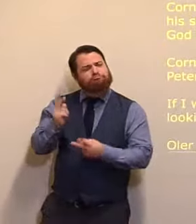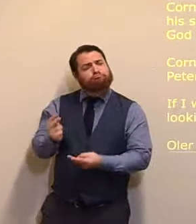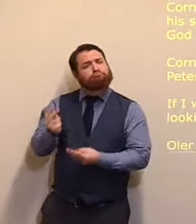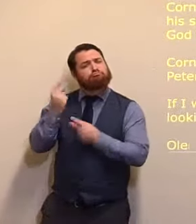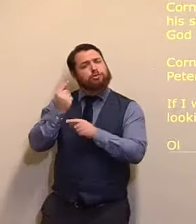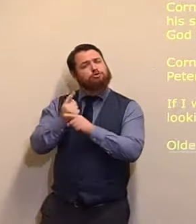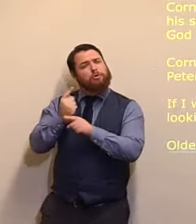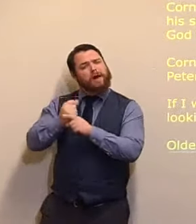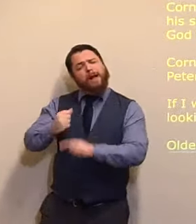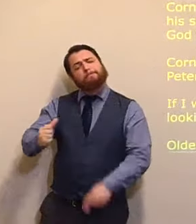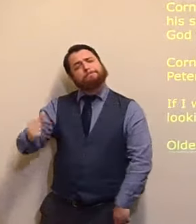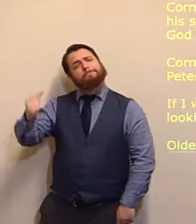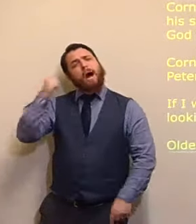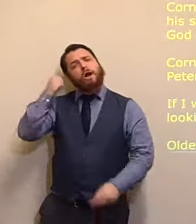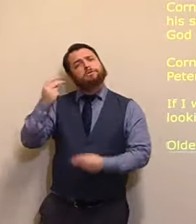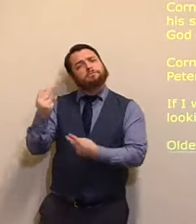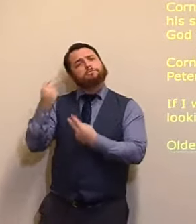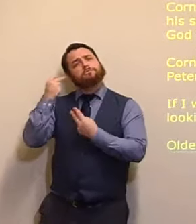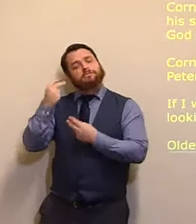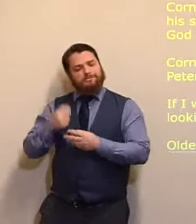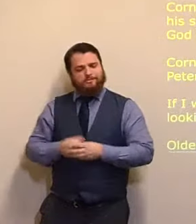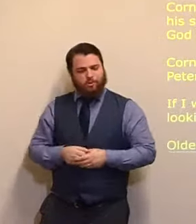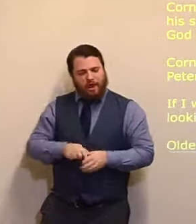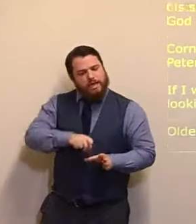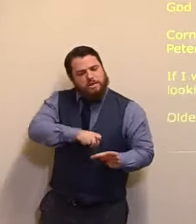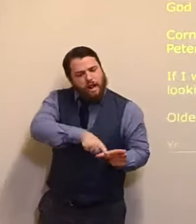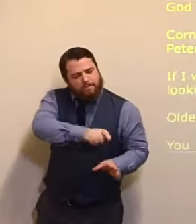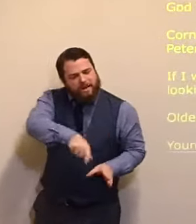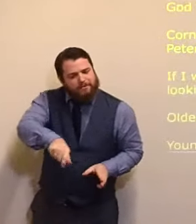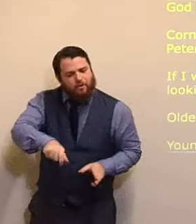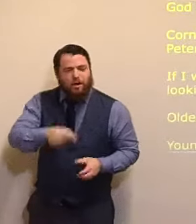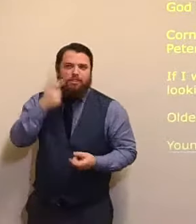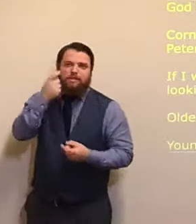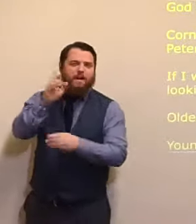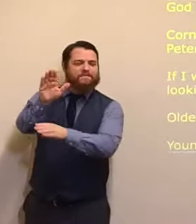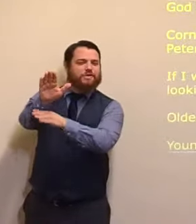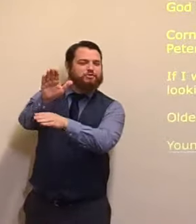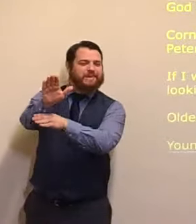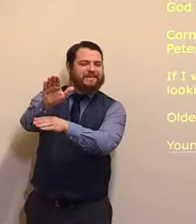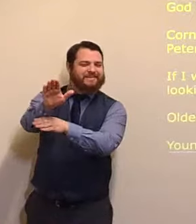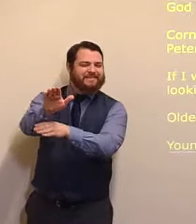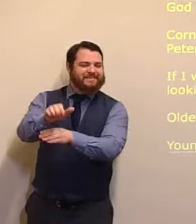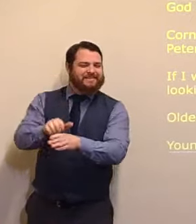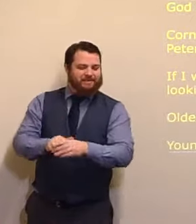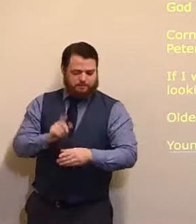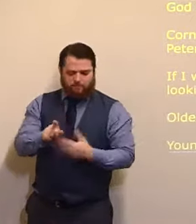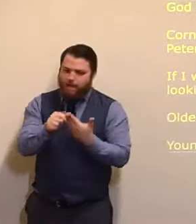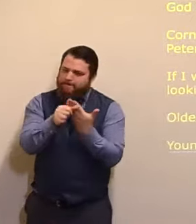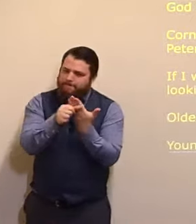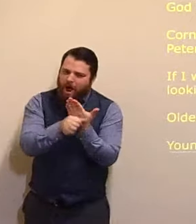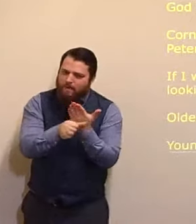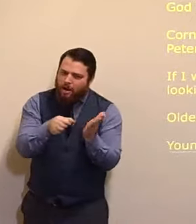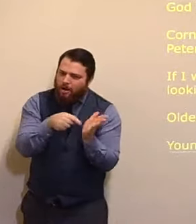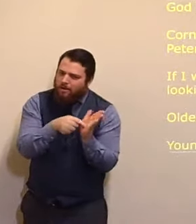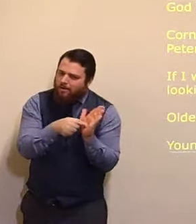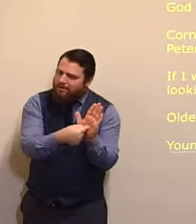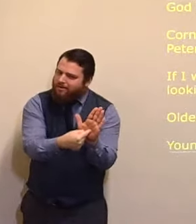they are in the future. In the future. But the language of the Bible, when it comes to salvation,